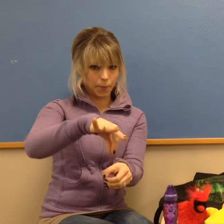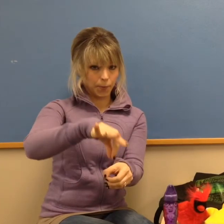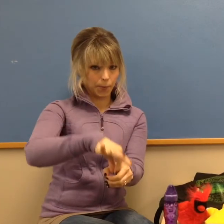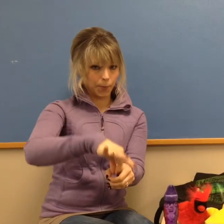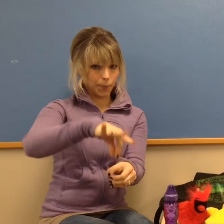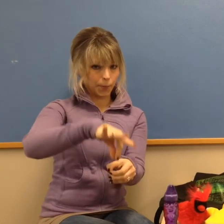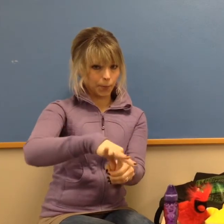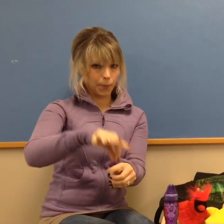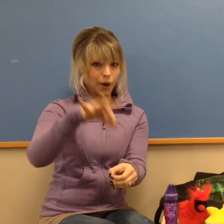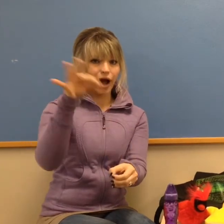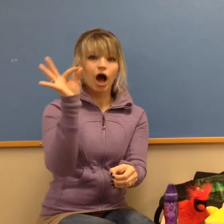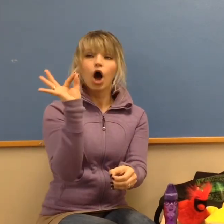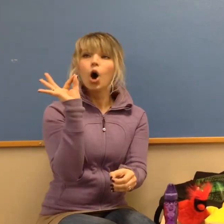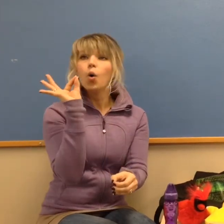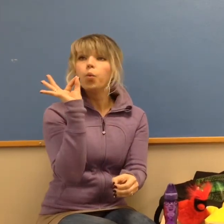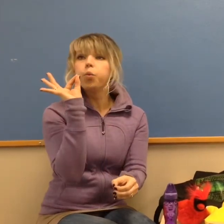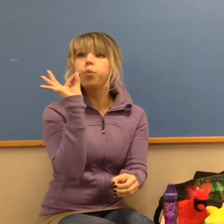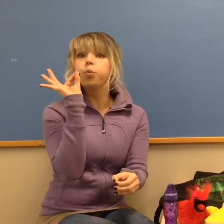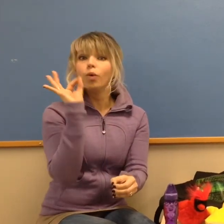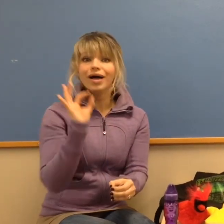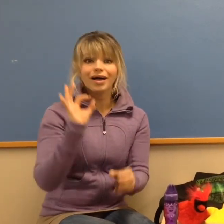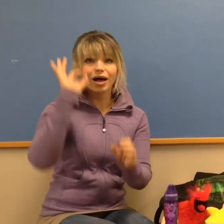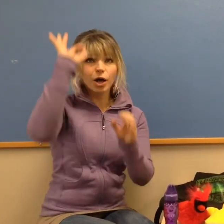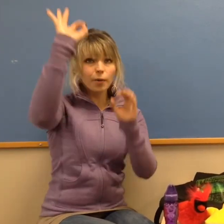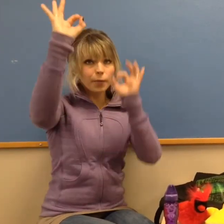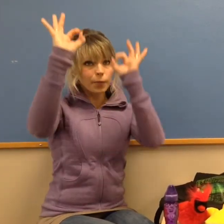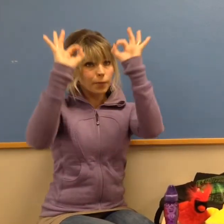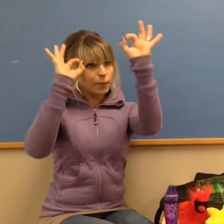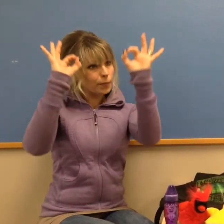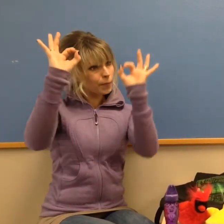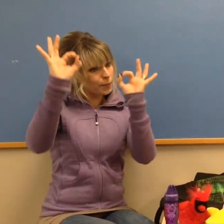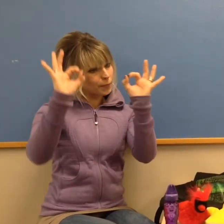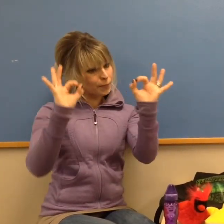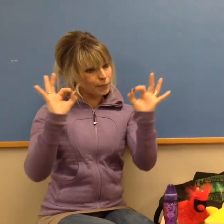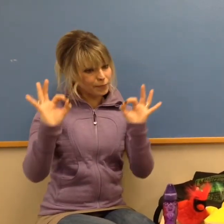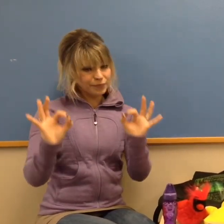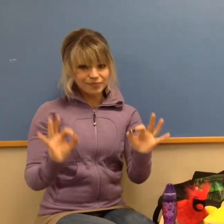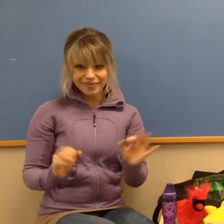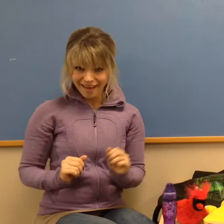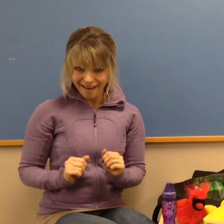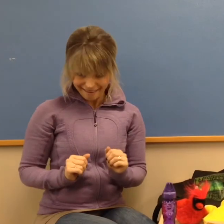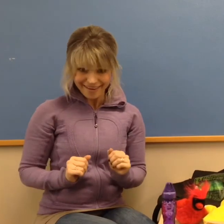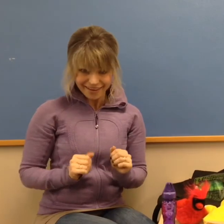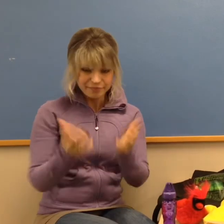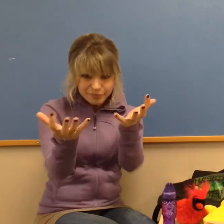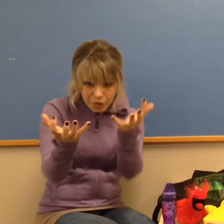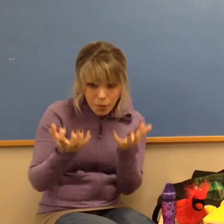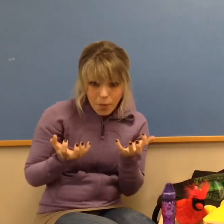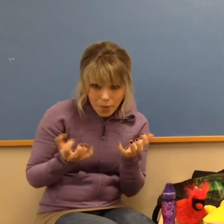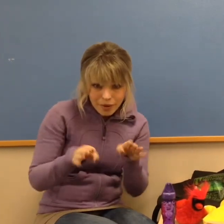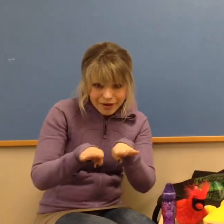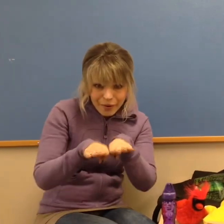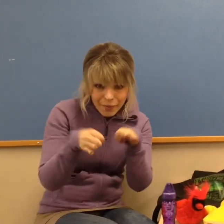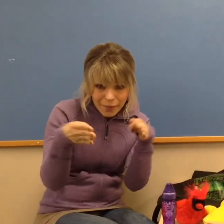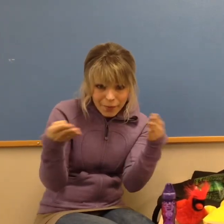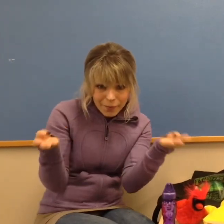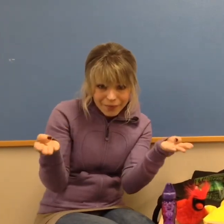Bubbles. Pop, pop, pop, pop. You want to open?